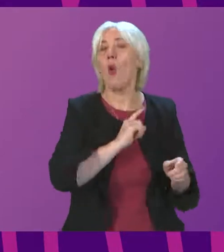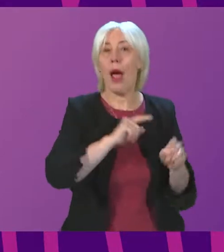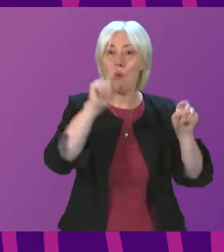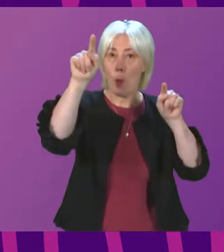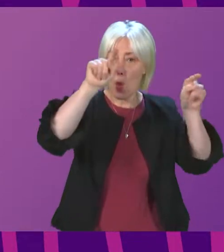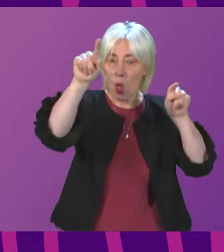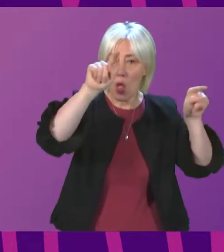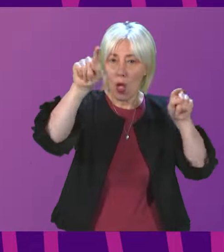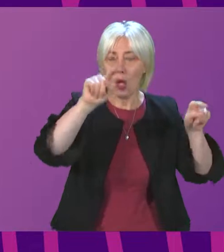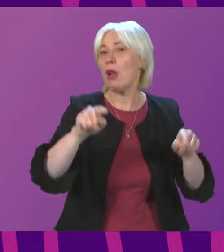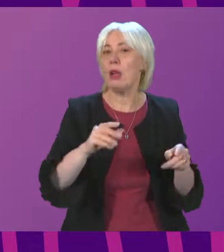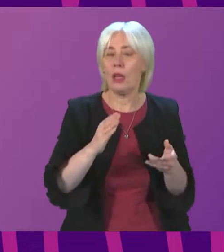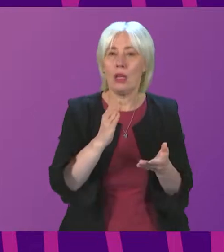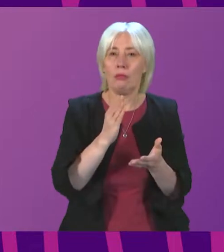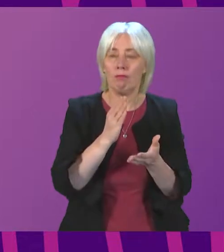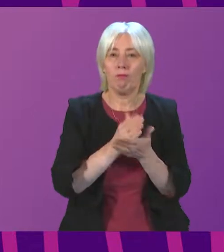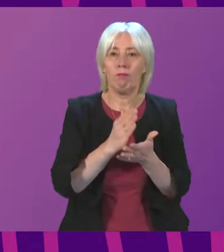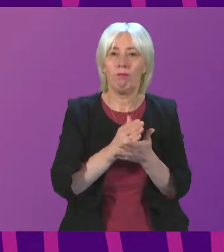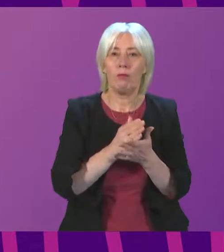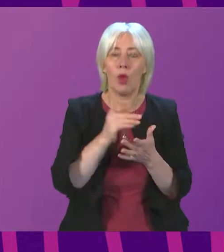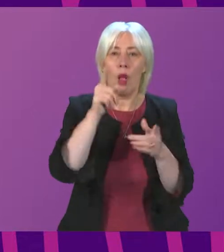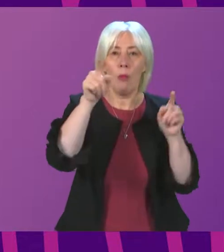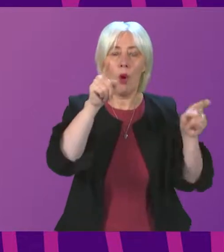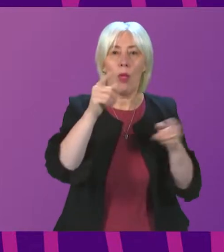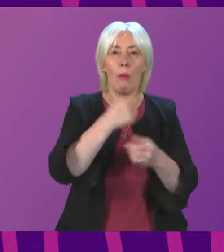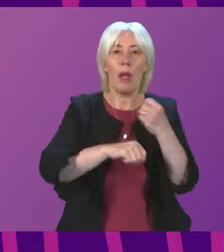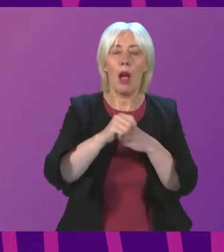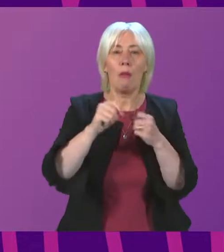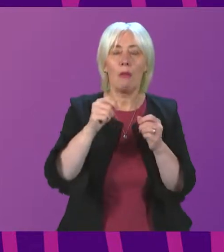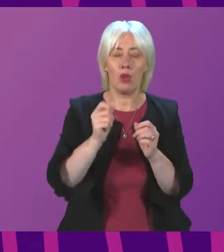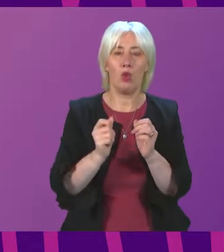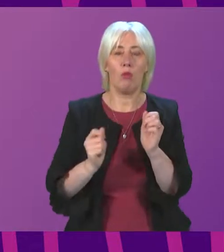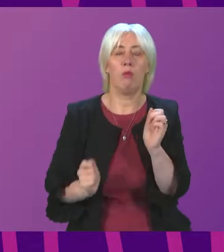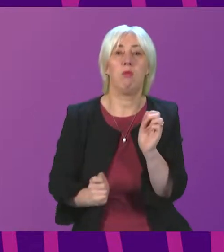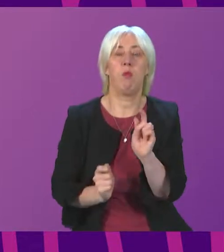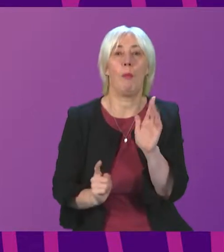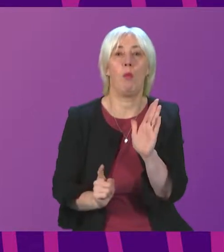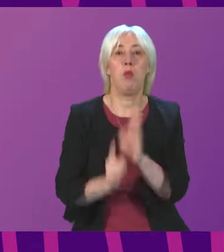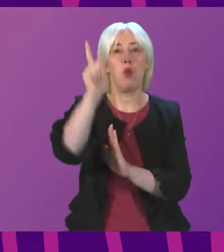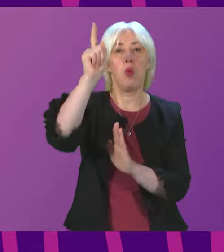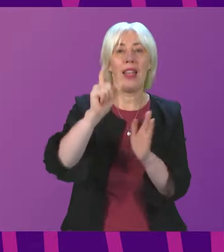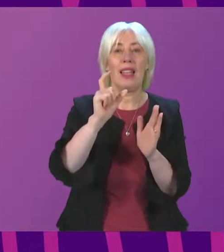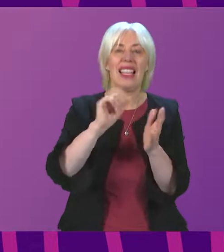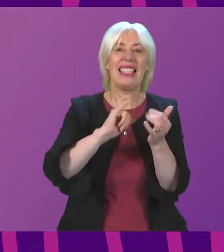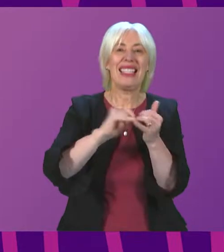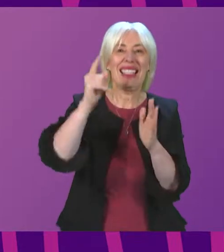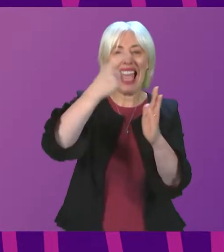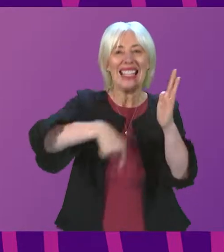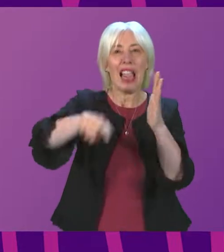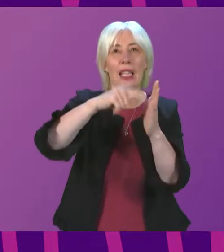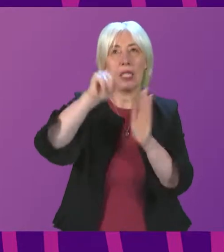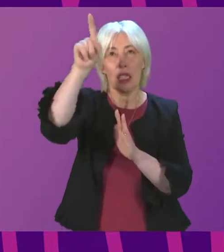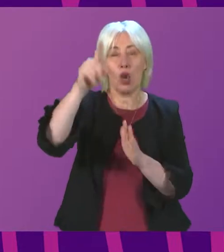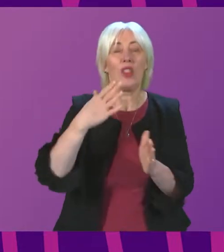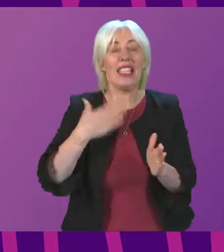areas, and are looking at being sites for satellite launches. So, they need a safe air space, and